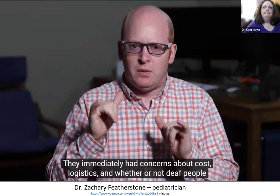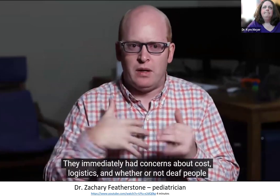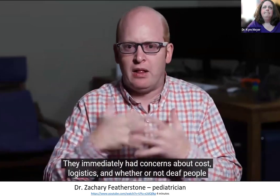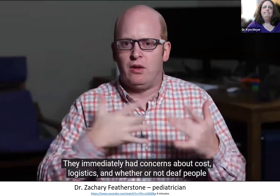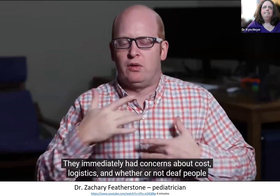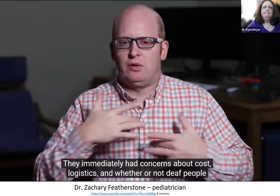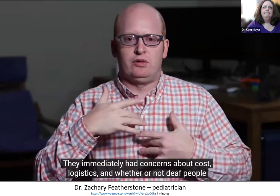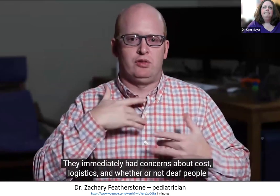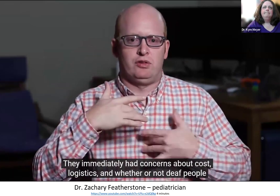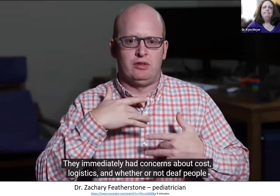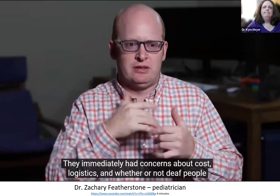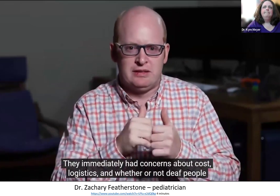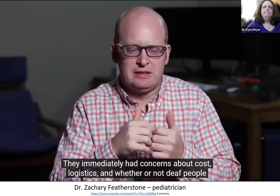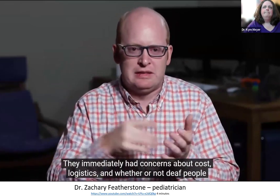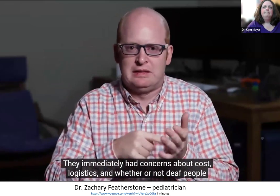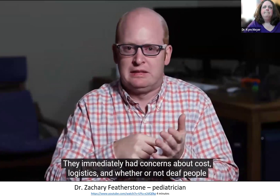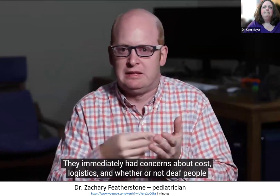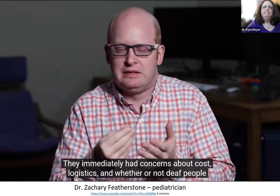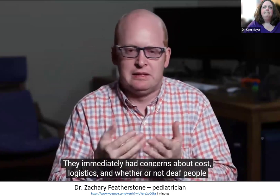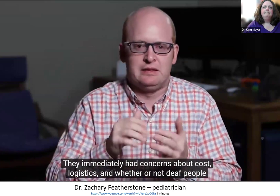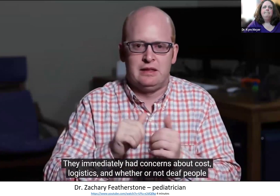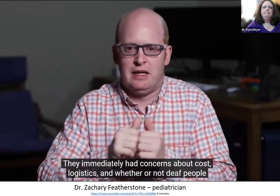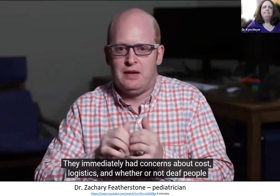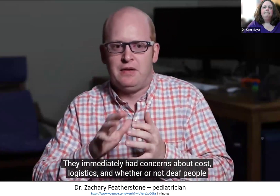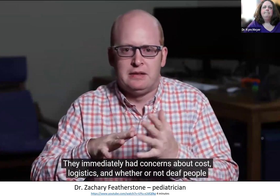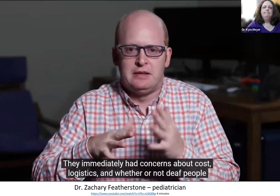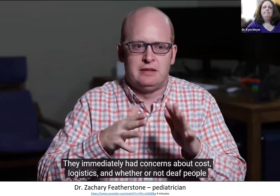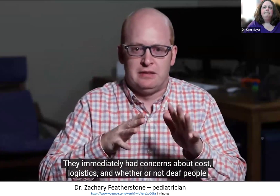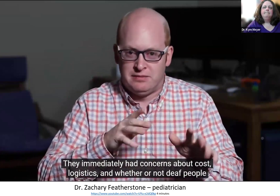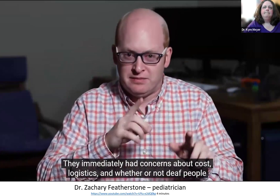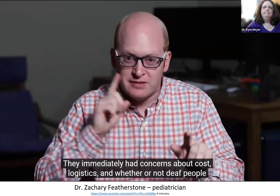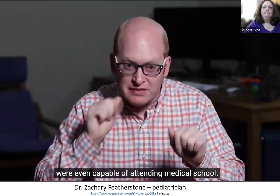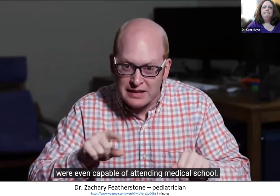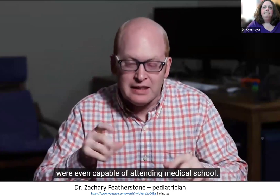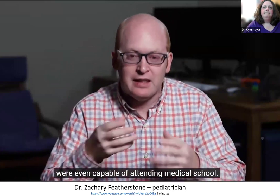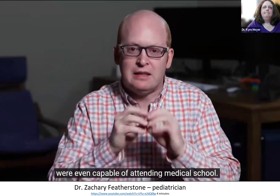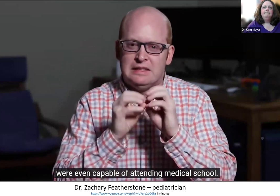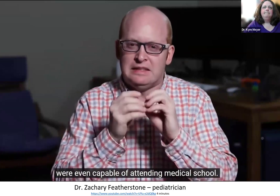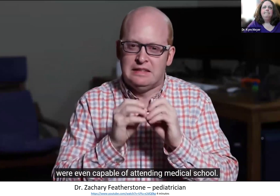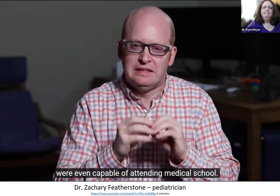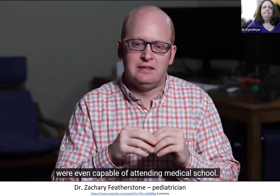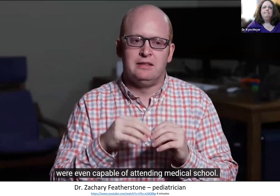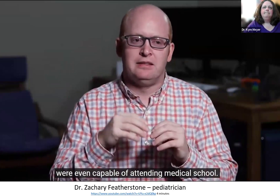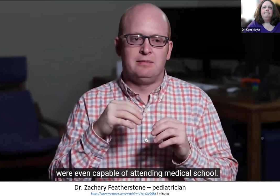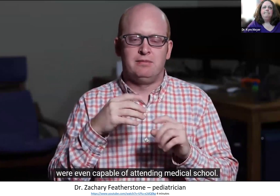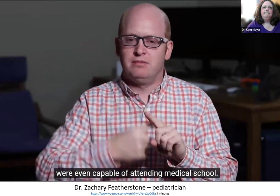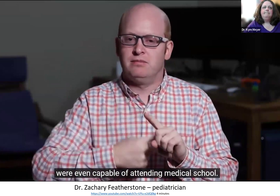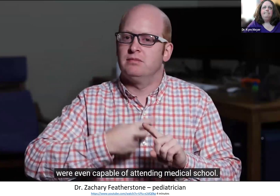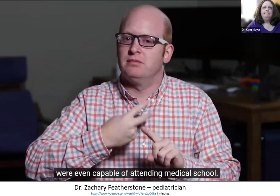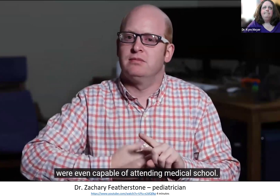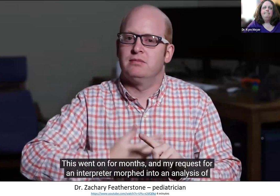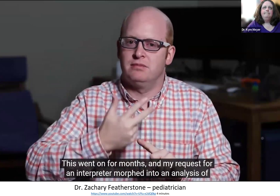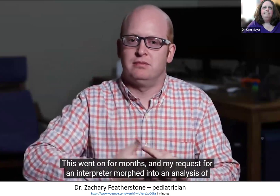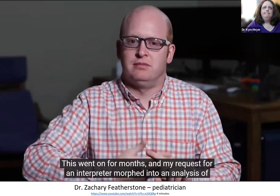They immediately had concerns about cost, logistics, and whether or not deaf people were even capable of attending medical school.